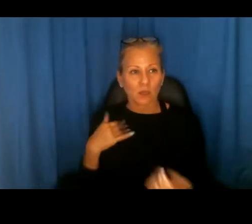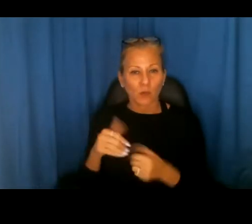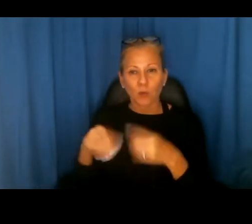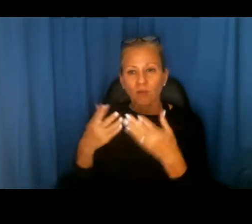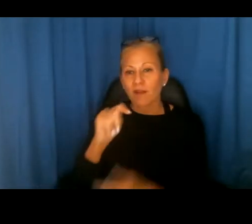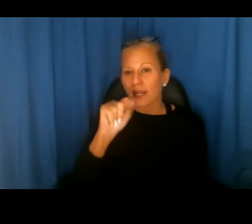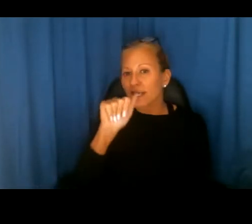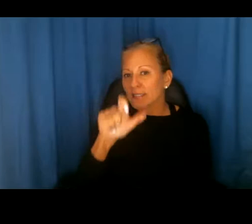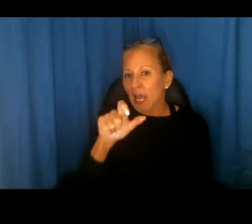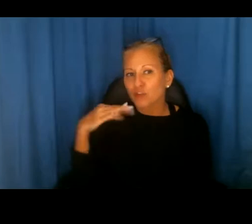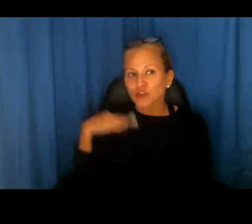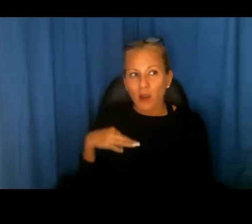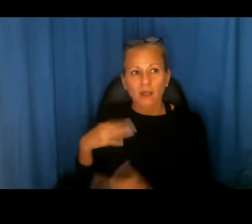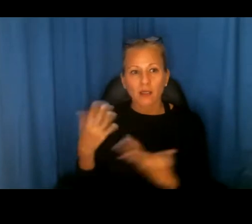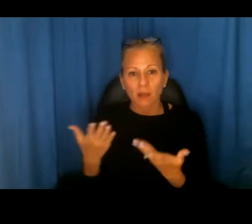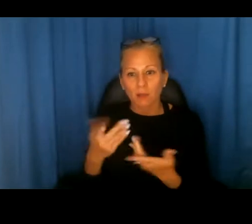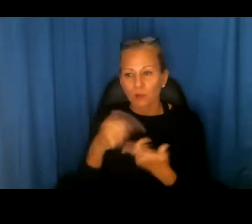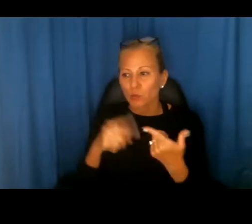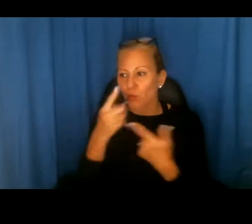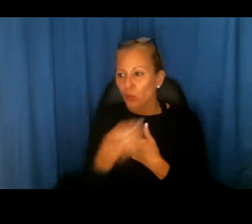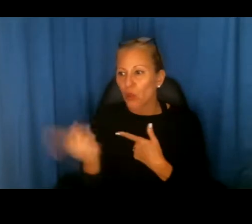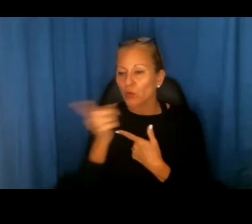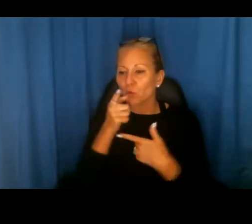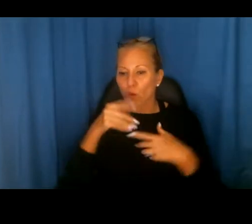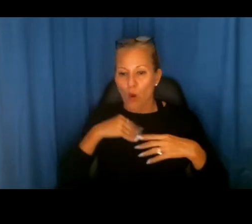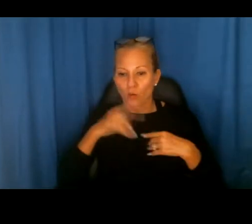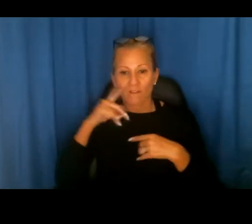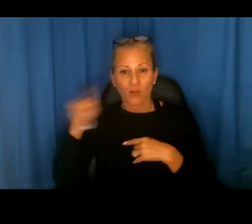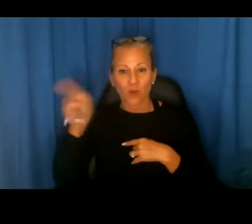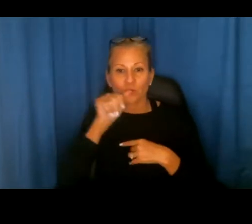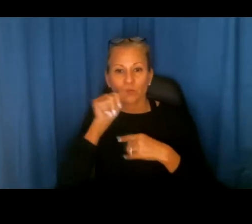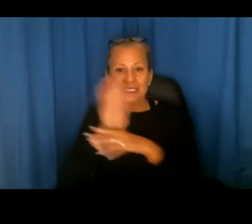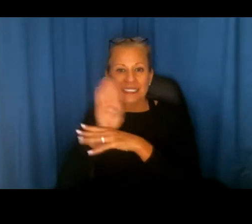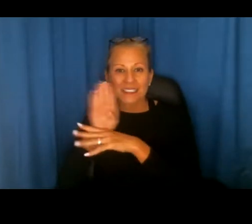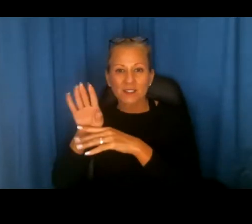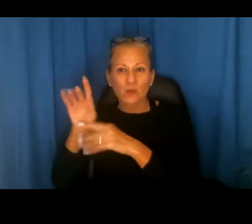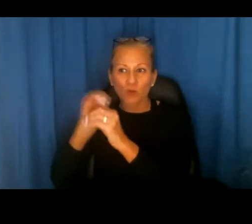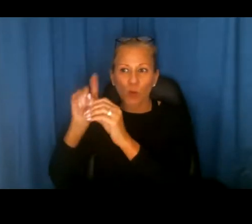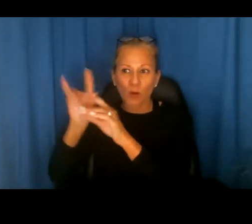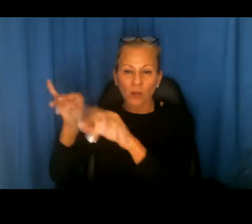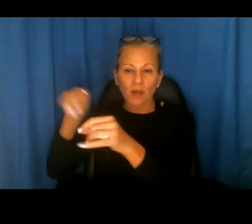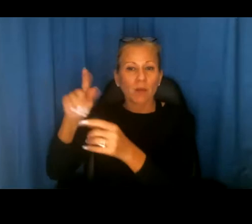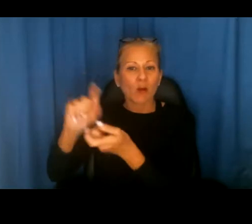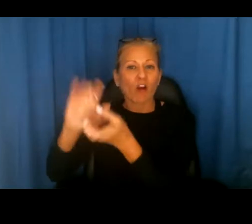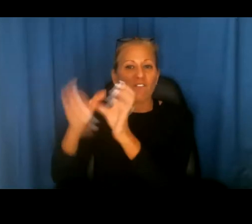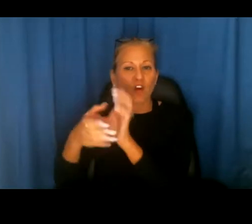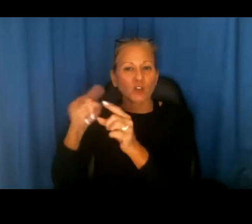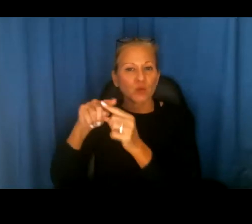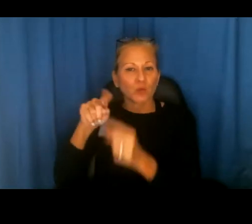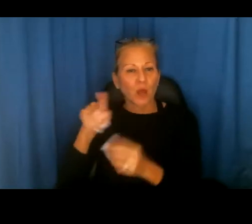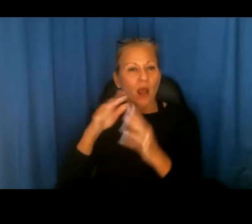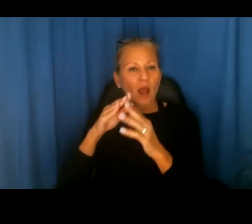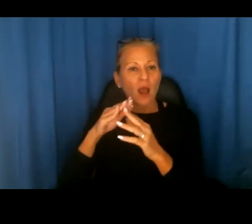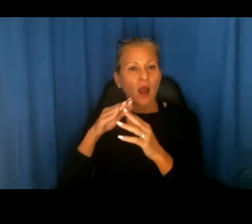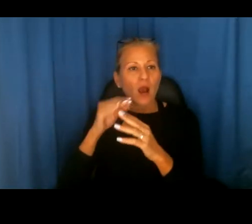tax credit, um, to those, uh, owners of commercial properties who will convert that housing, um, sorry,